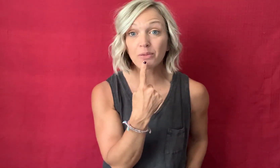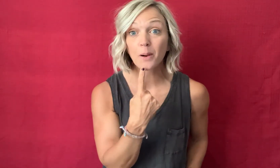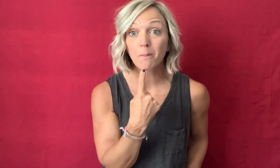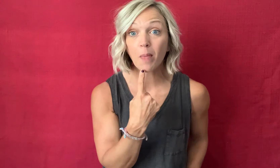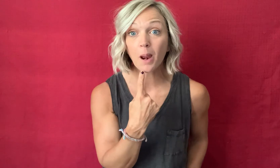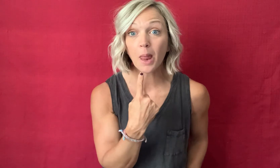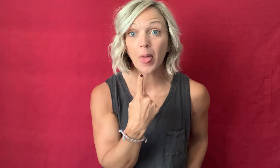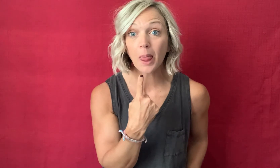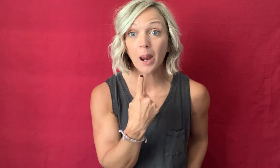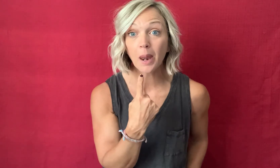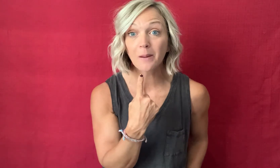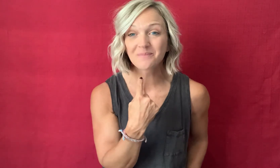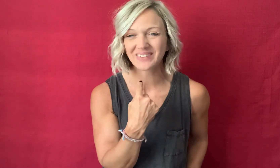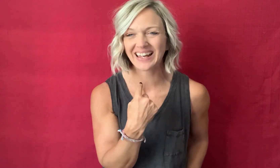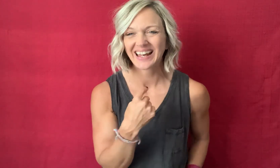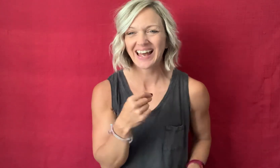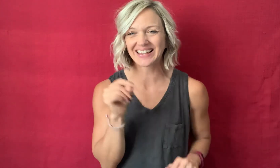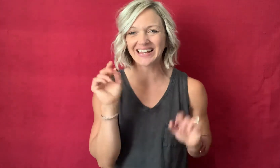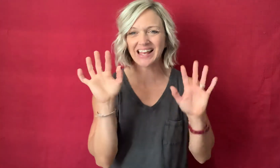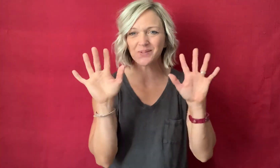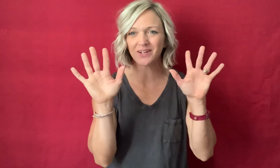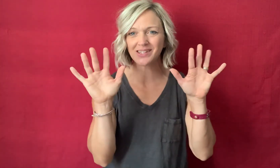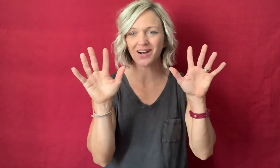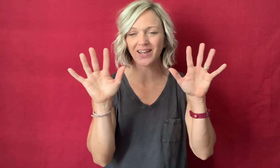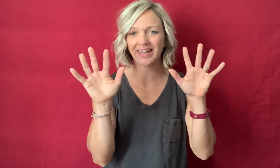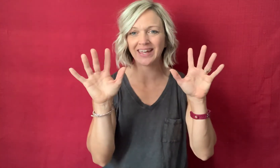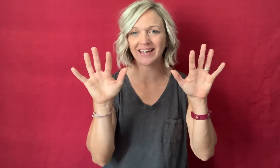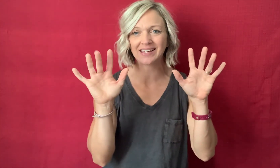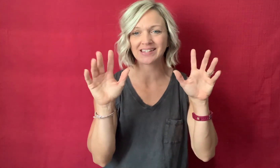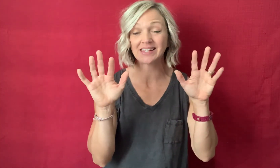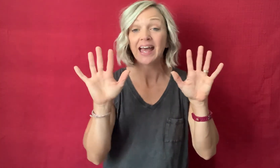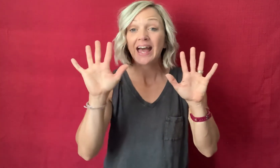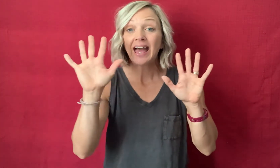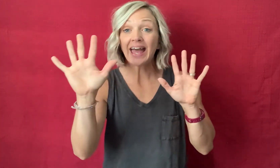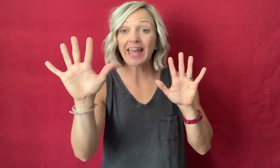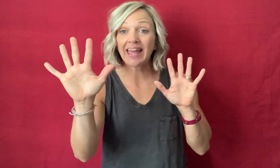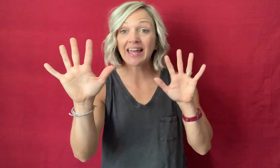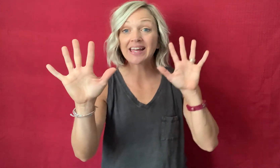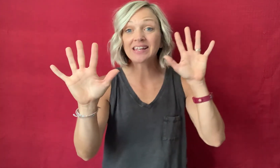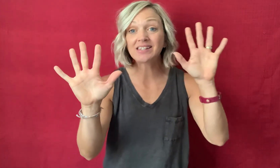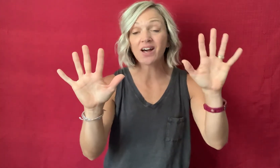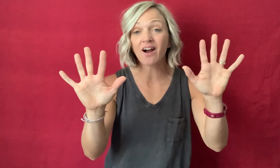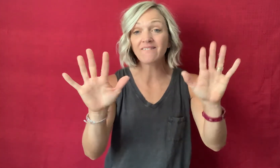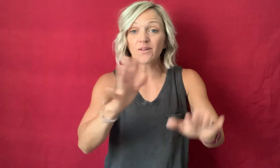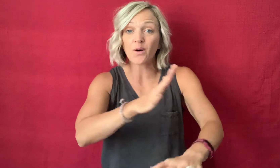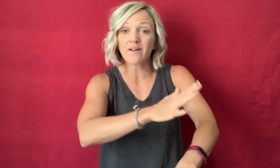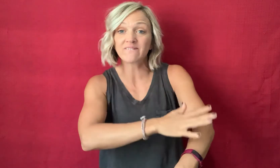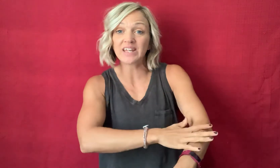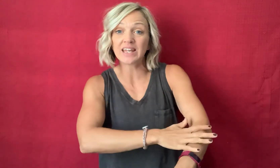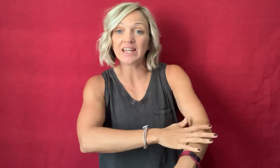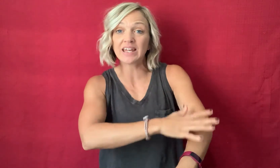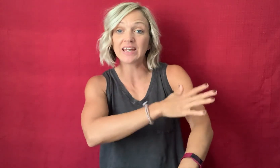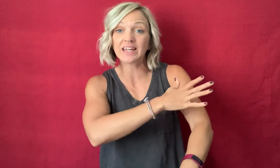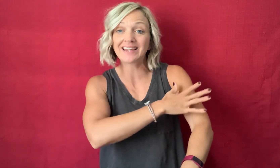and the last one is our hands hands are for feeling